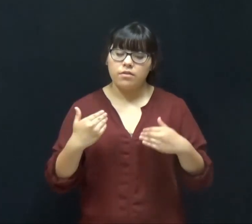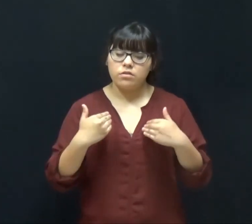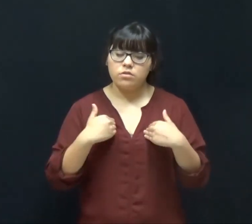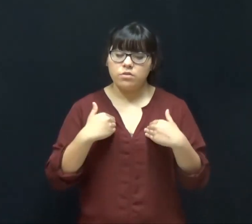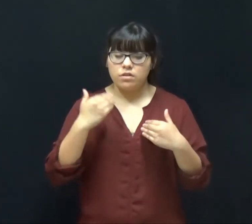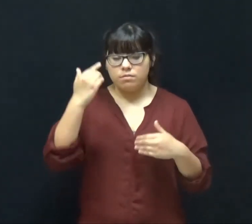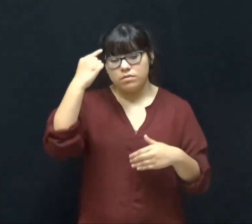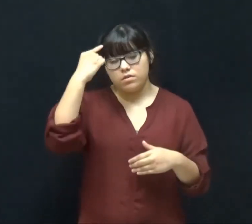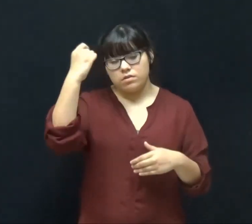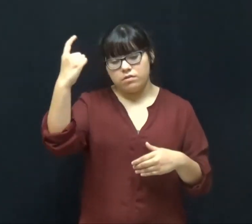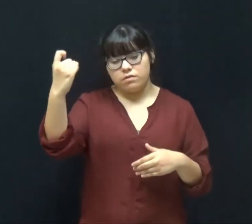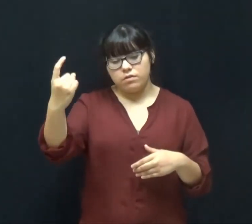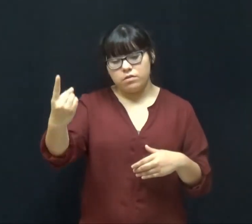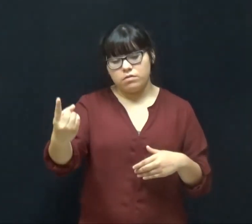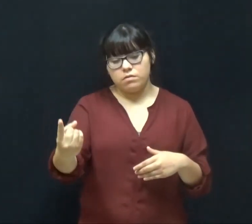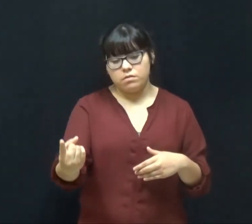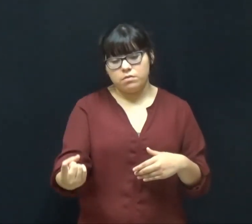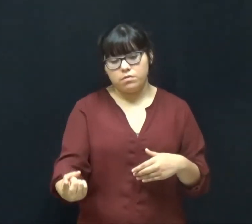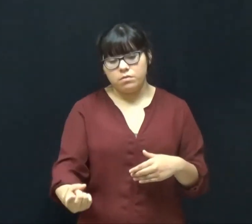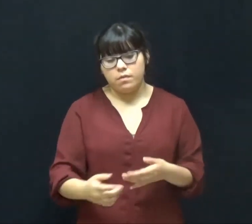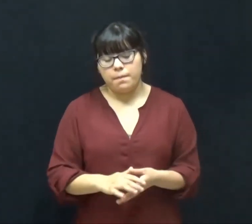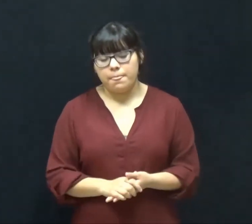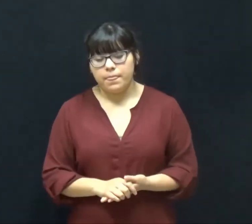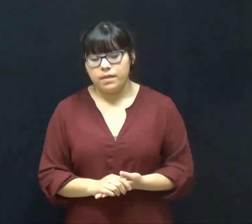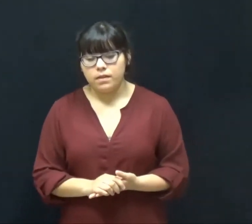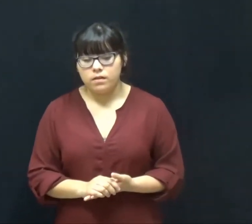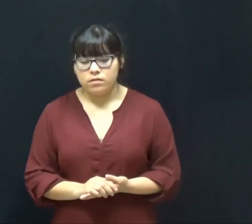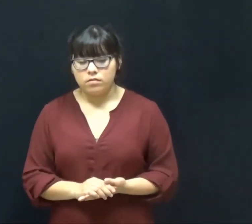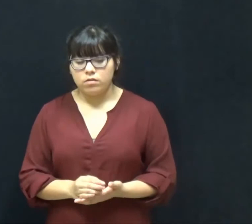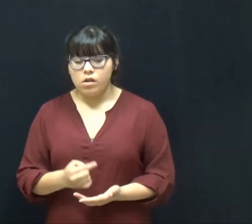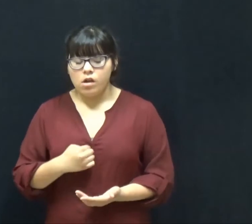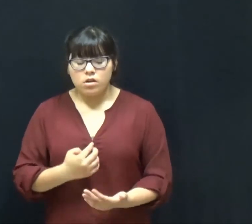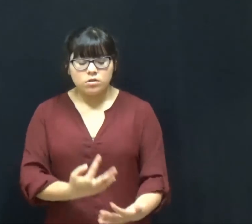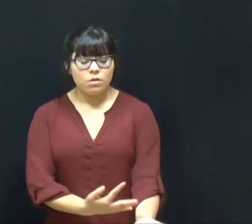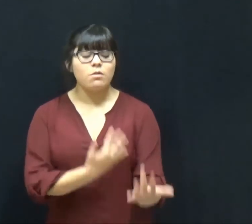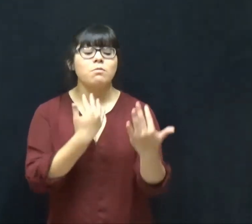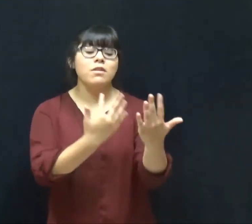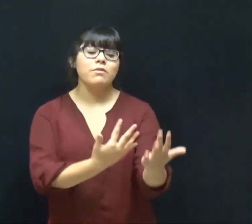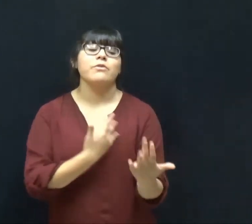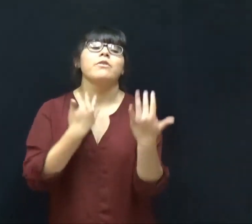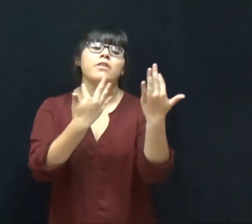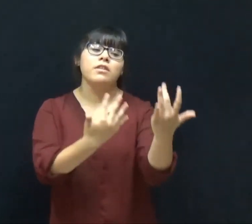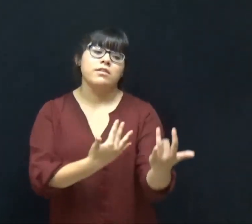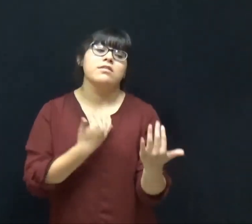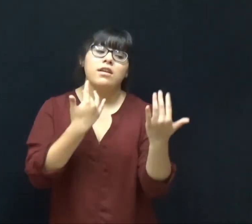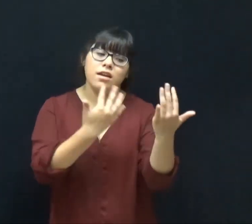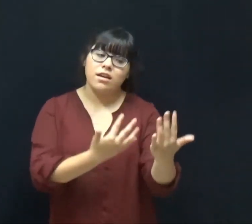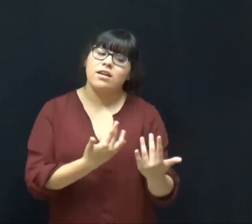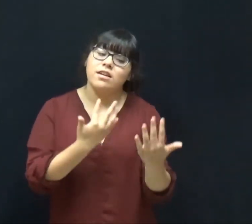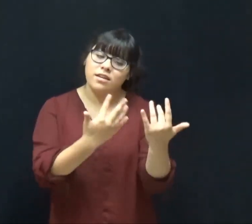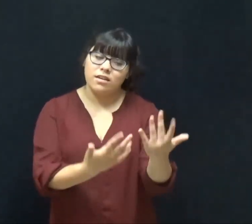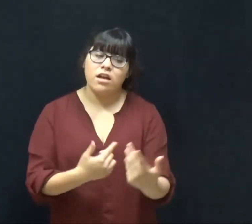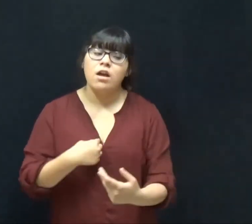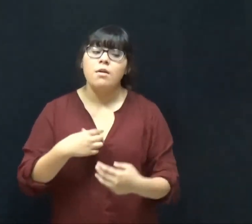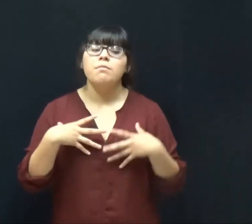are dreams of you So I'll for the day The